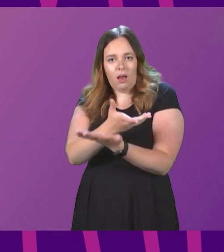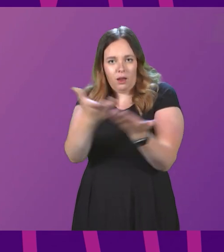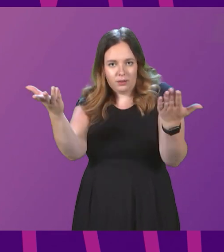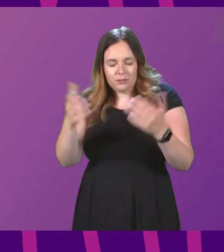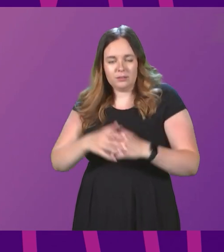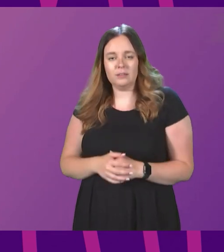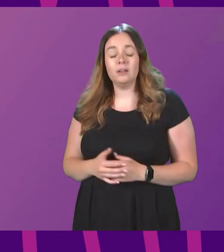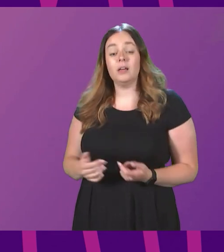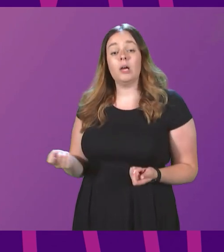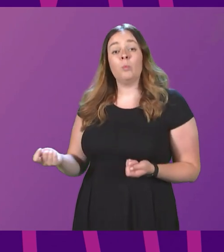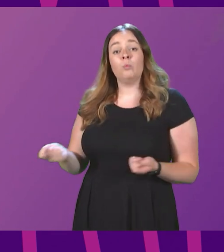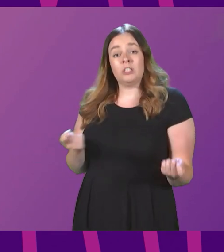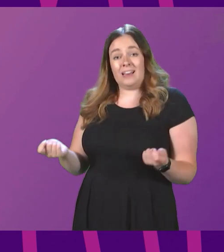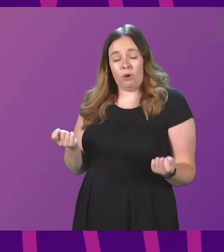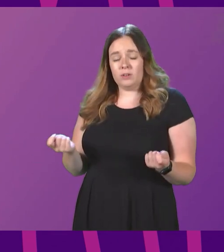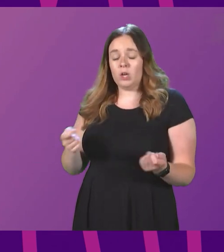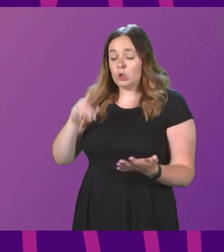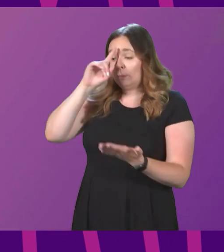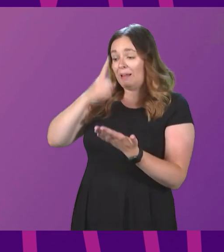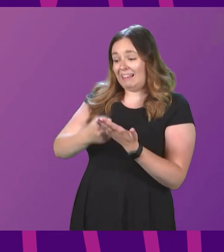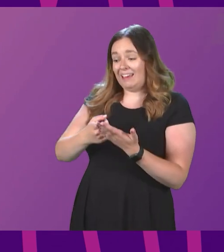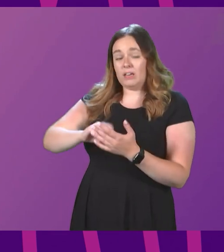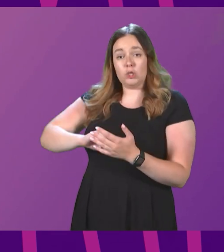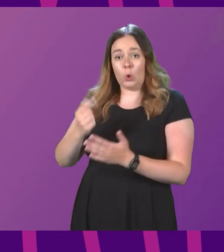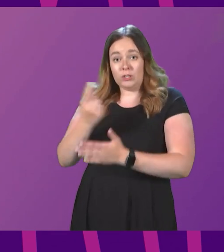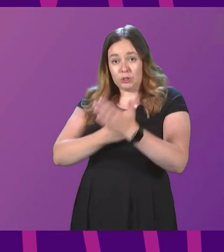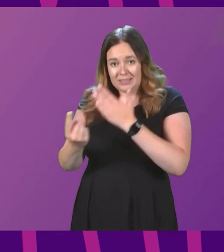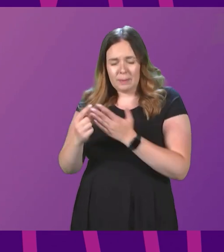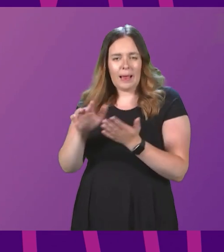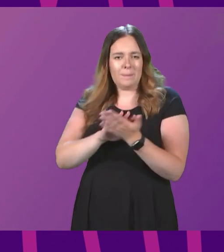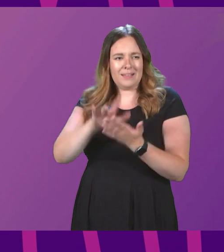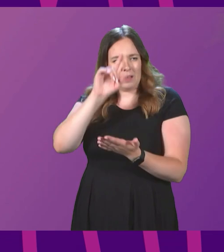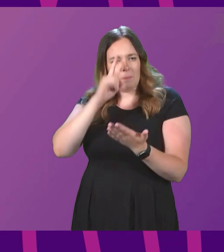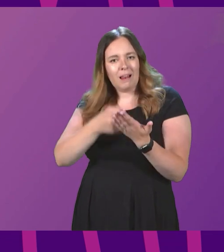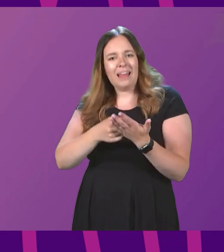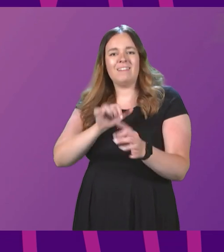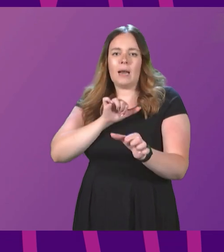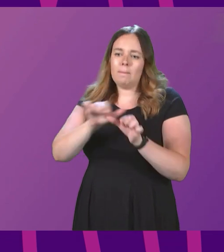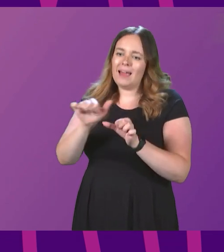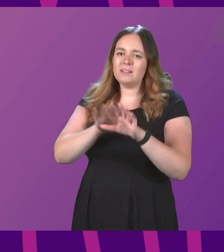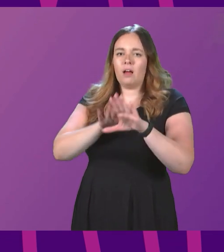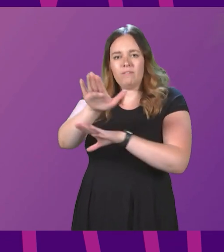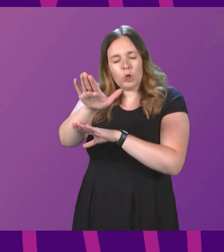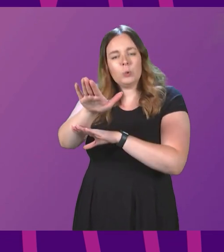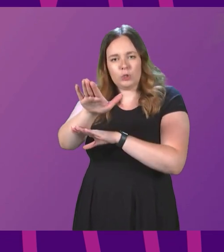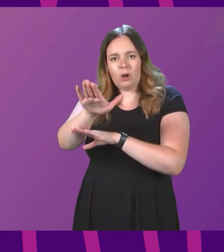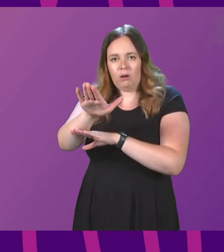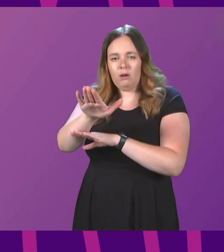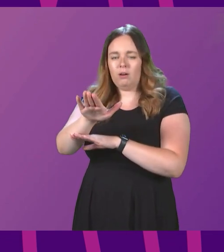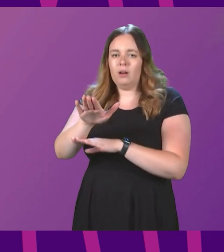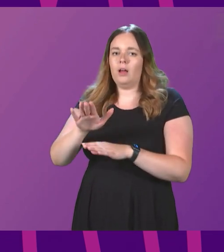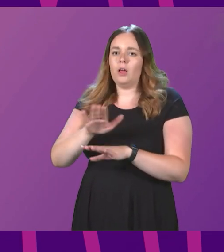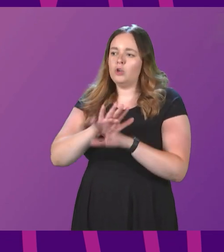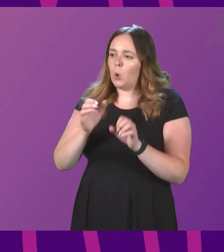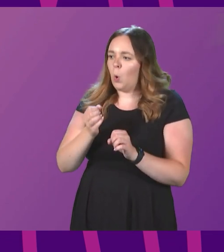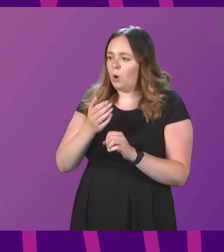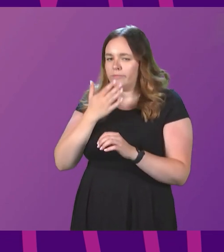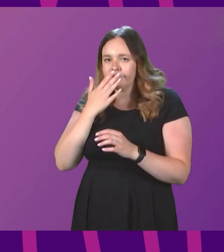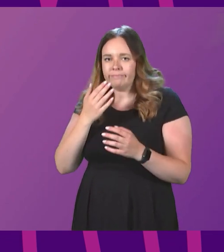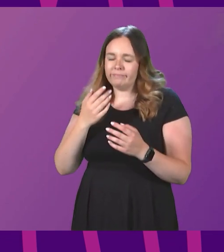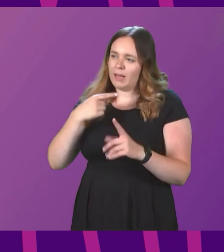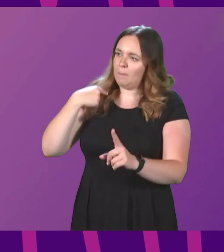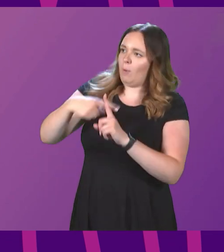Observing officer, to believe in Scottish independence is to believe in a better future. It involves an unashamedly optimistic